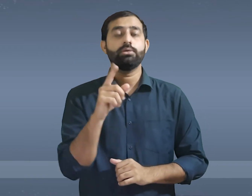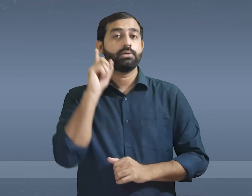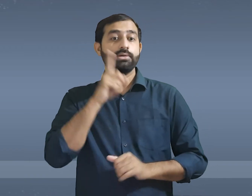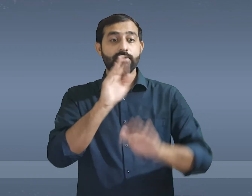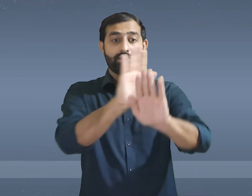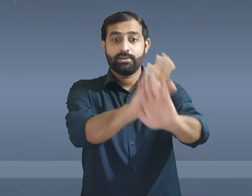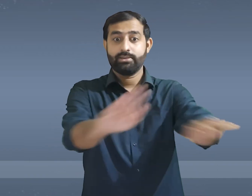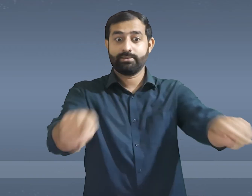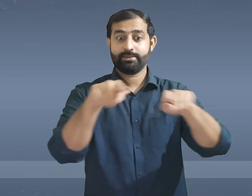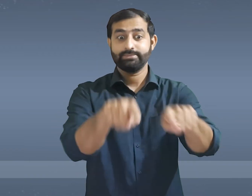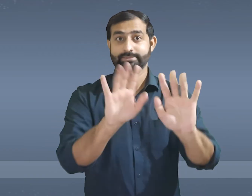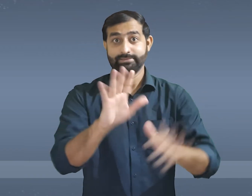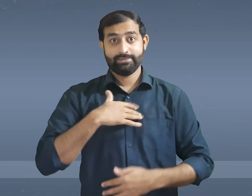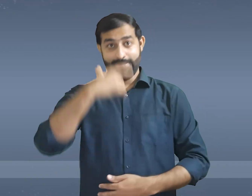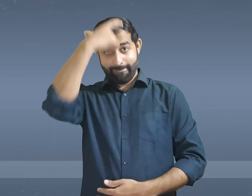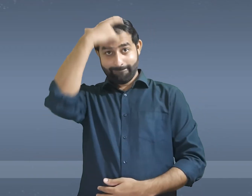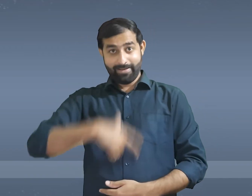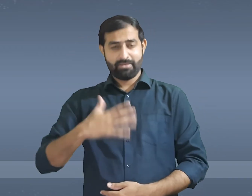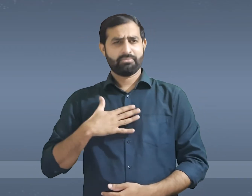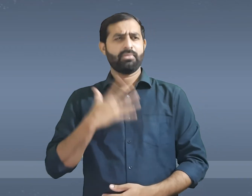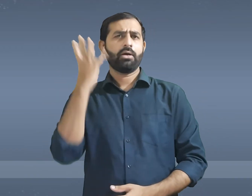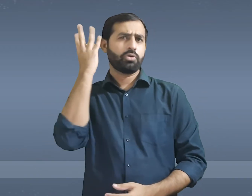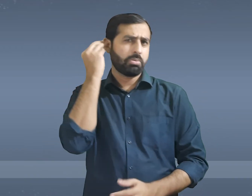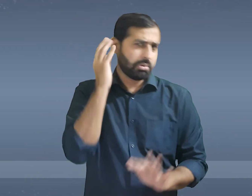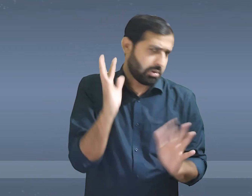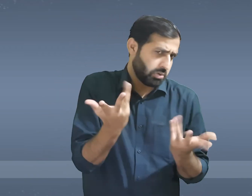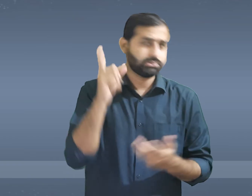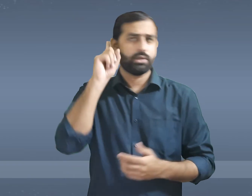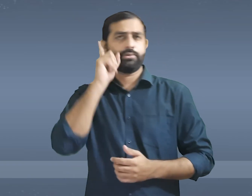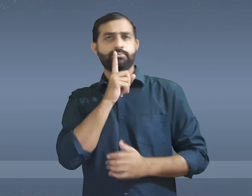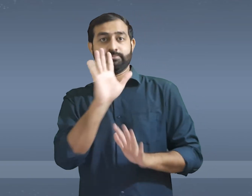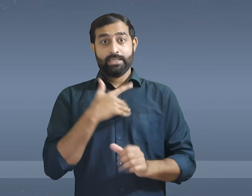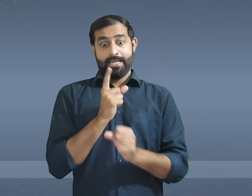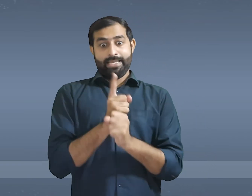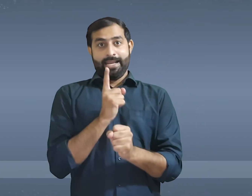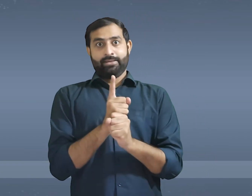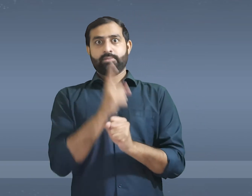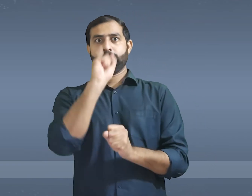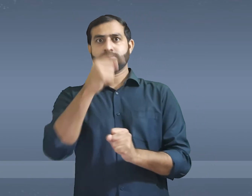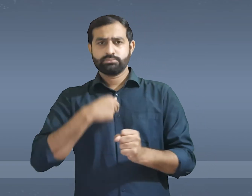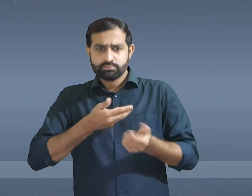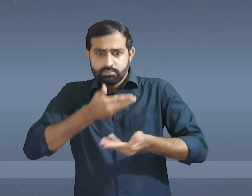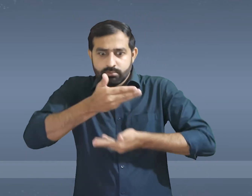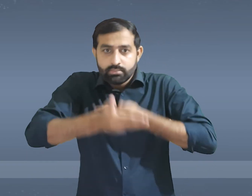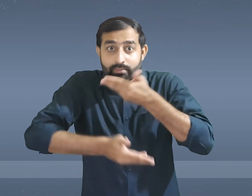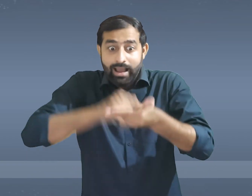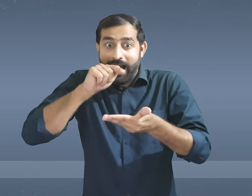its own value. It is important that the deaf students should be given the option to use sign language or oralism.